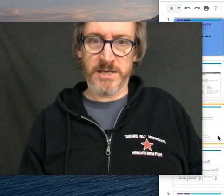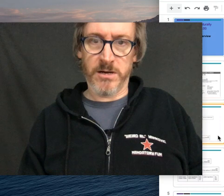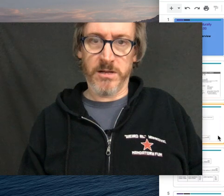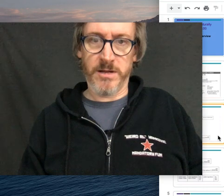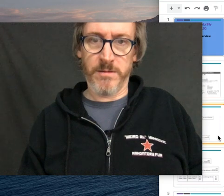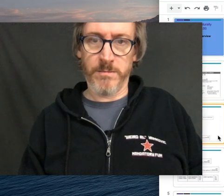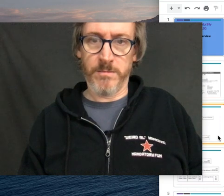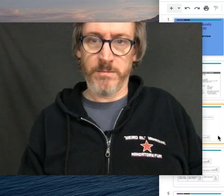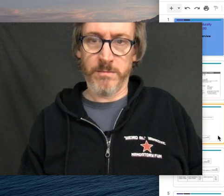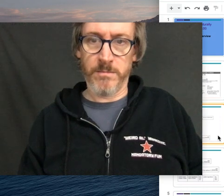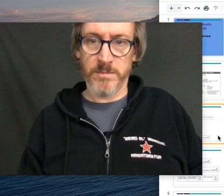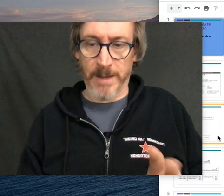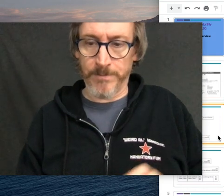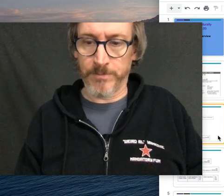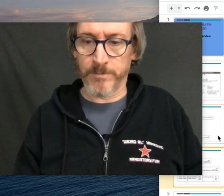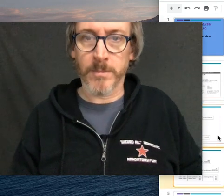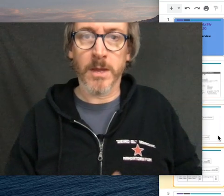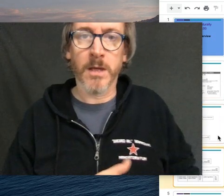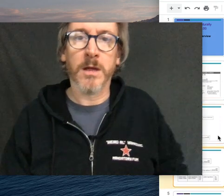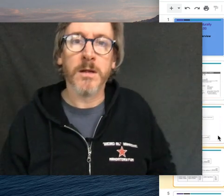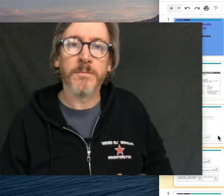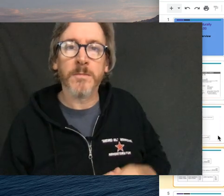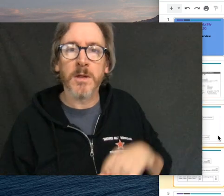Does that all them? Yeah.